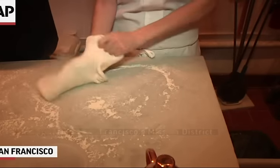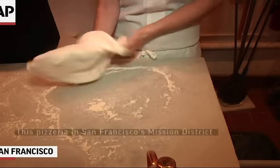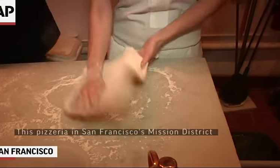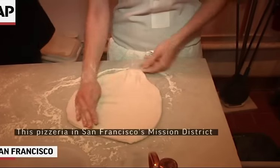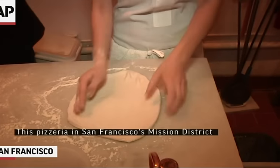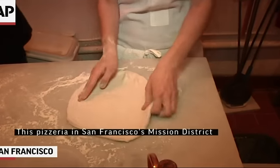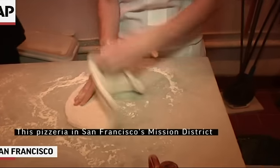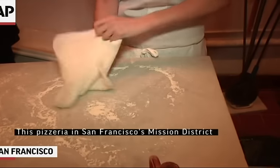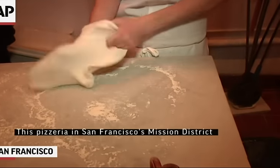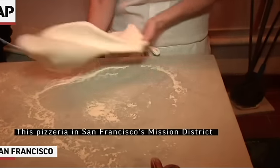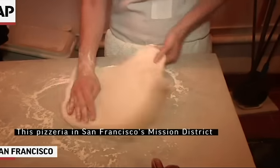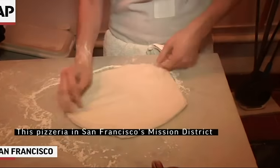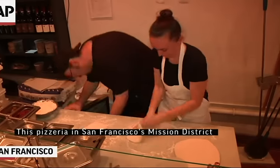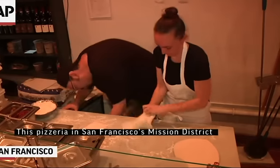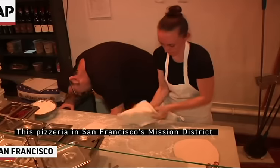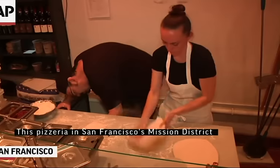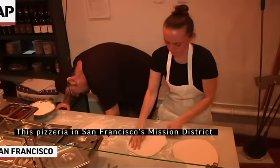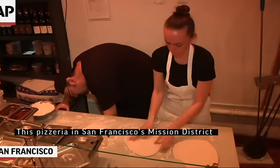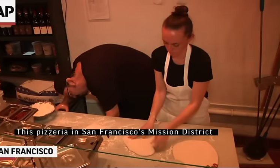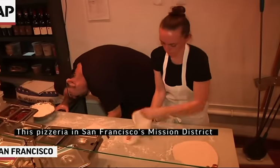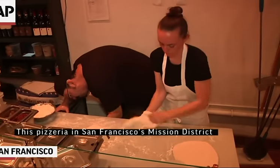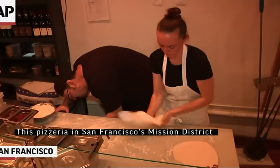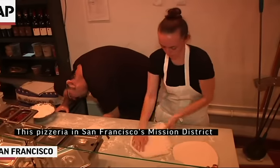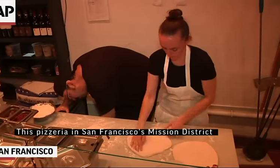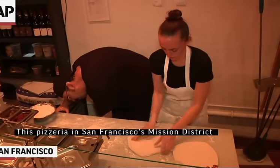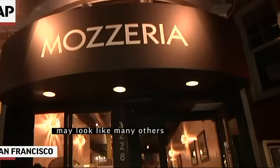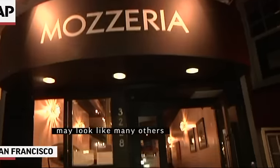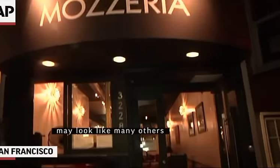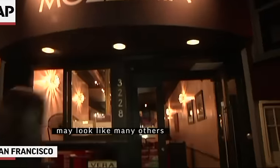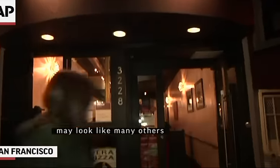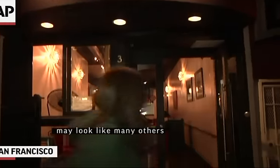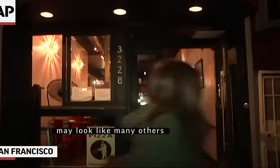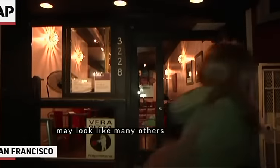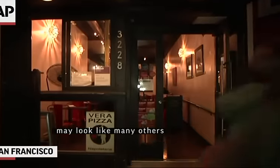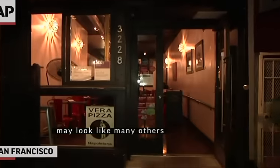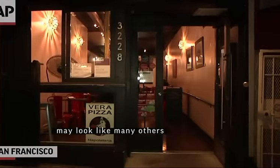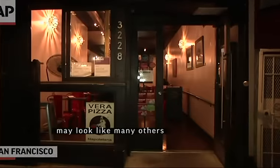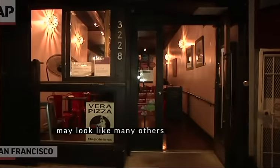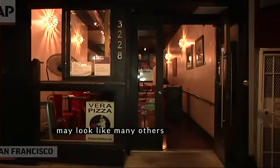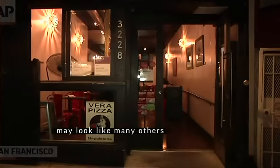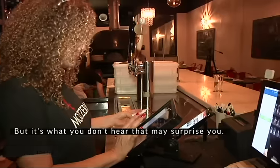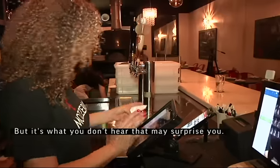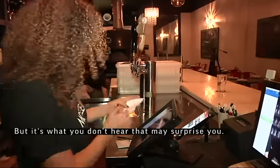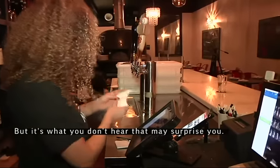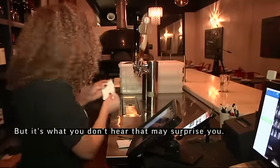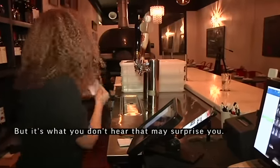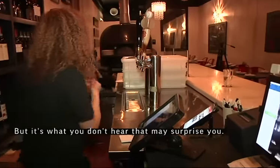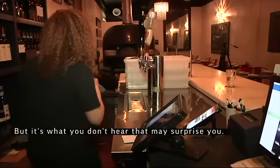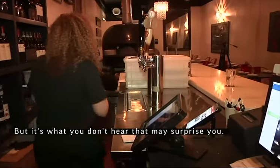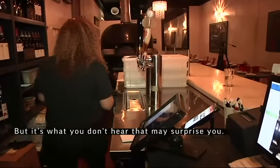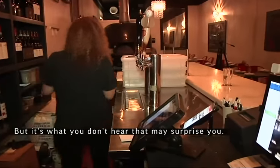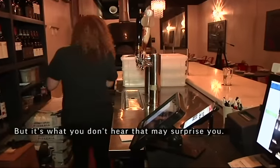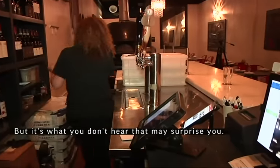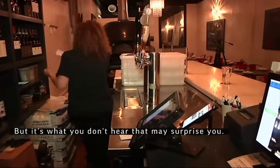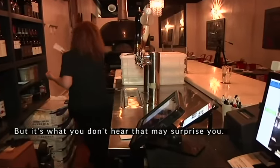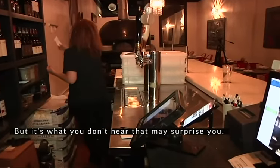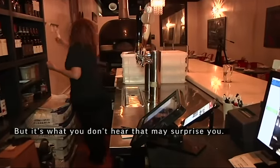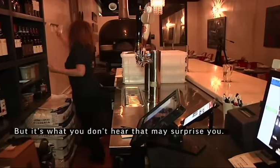This pizzeria in San Francisco's Mission District may look like many others, but it's what you don't hear that may